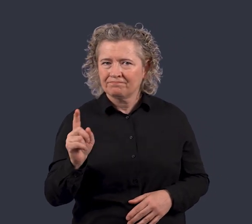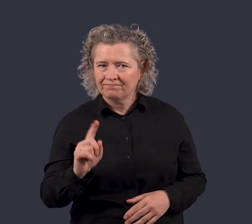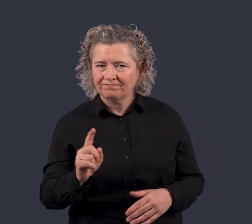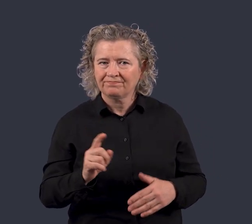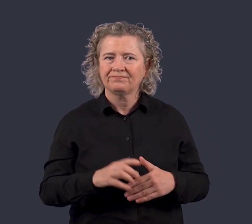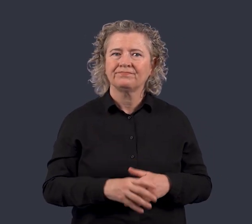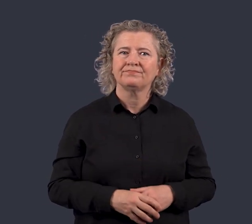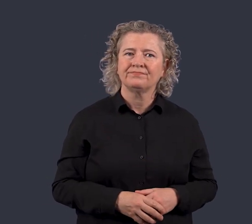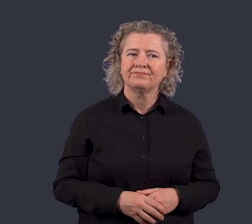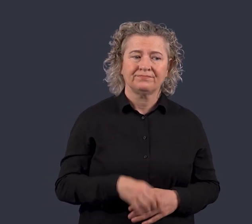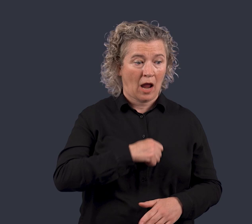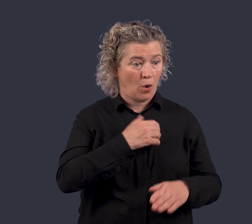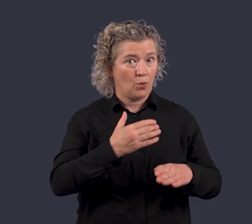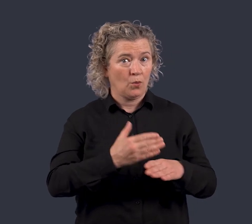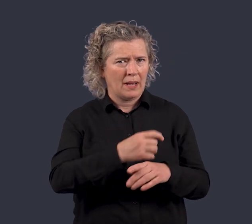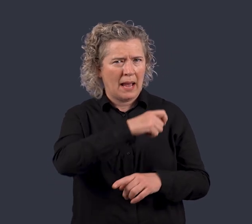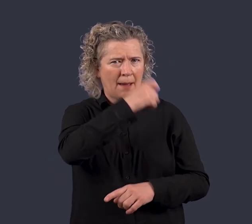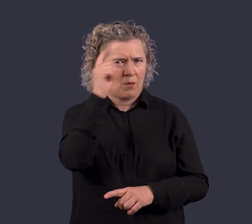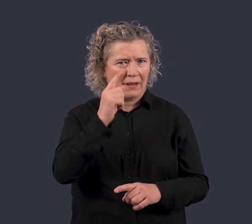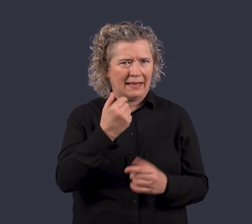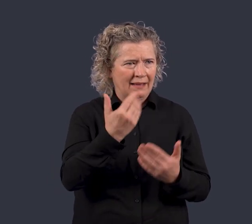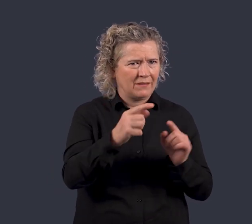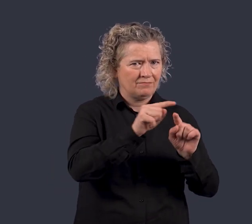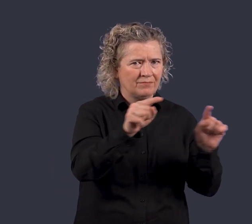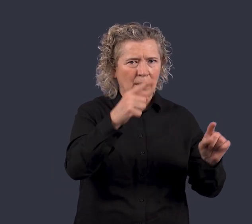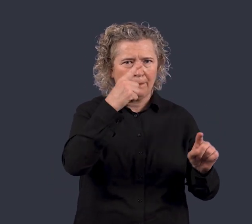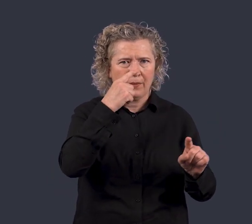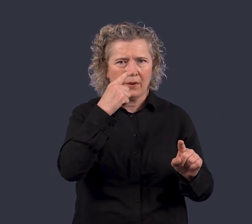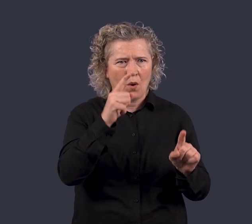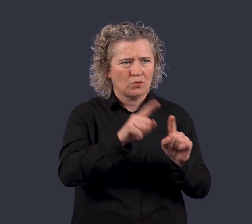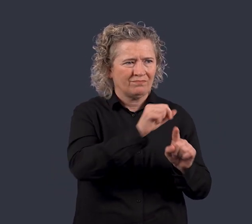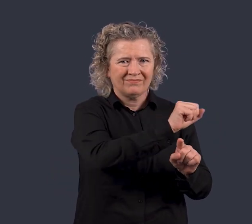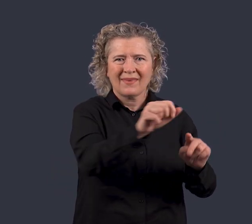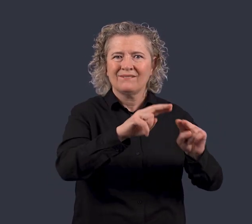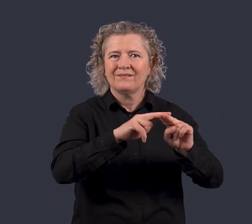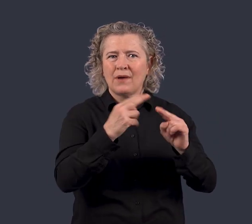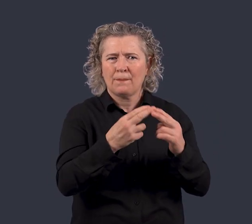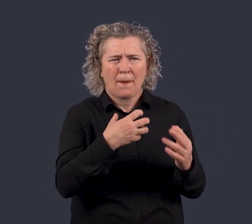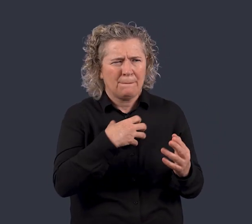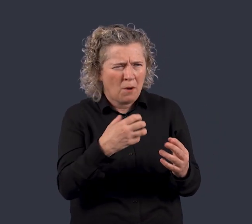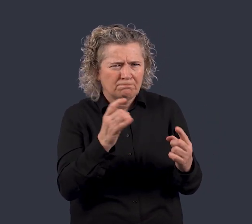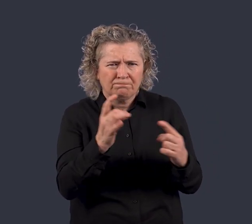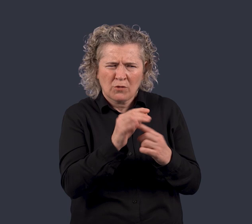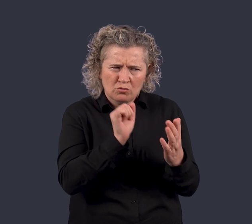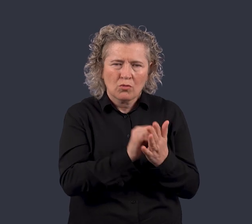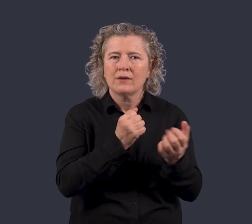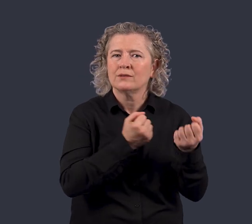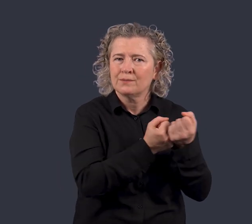by an IRD. The aim of our work is to provide more meaningful support to these individuals